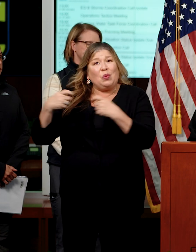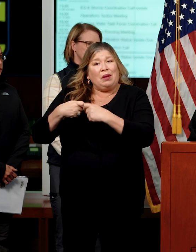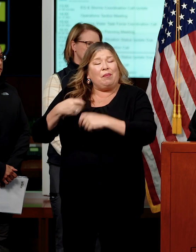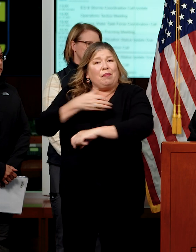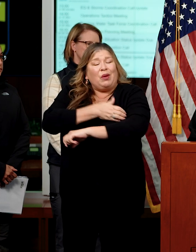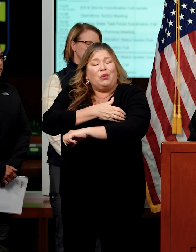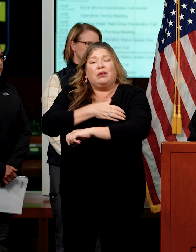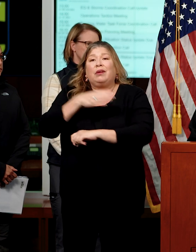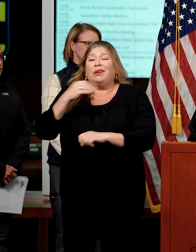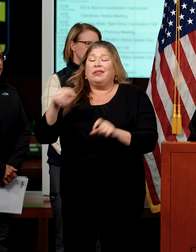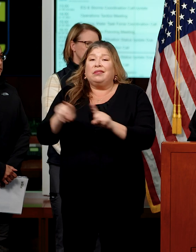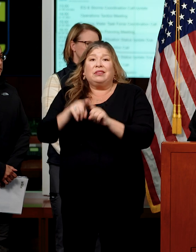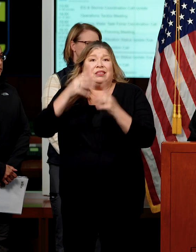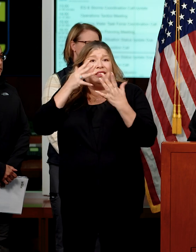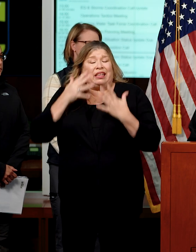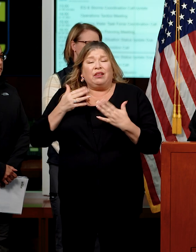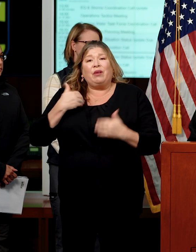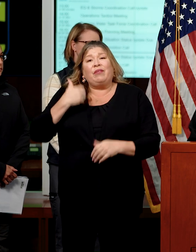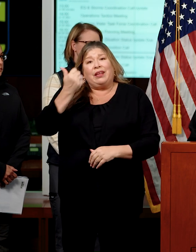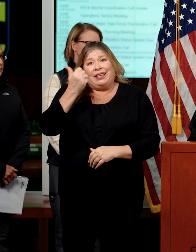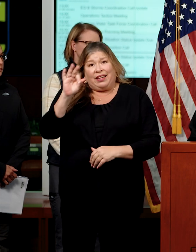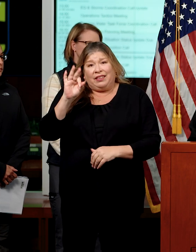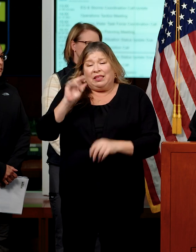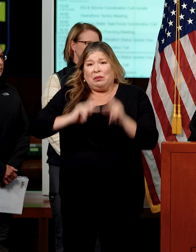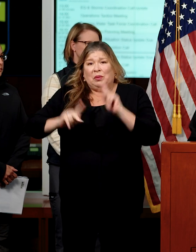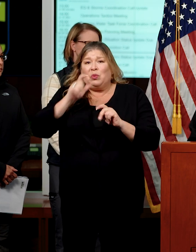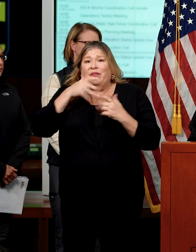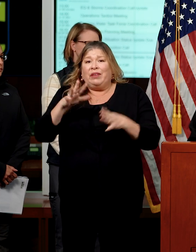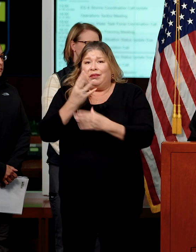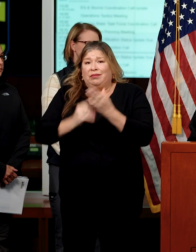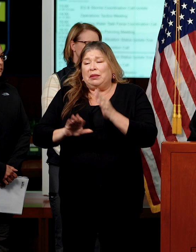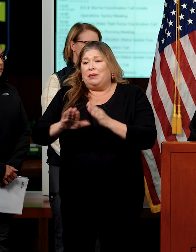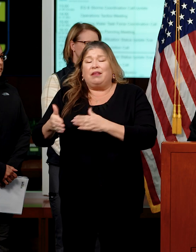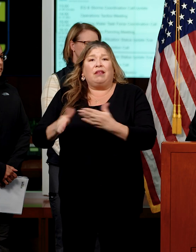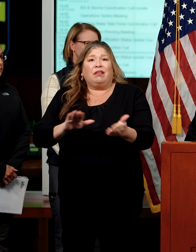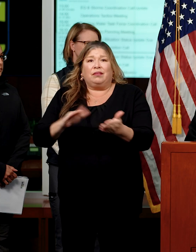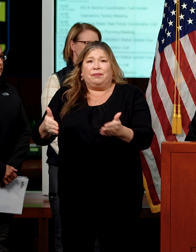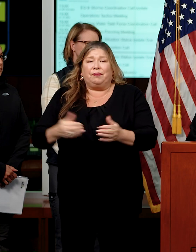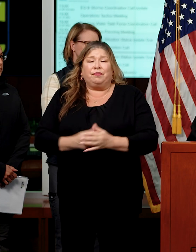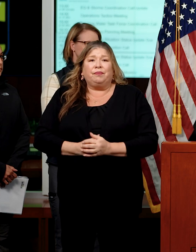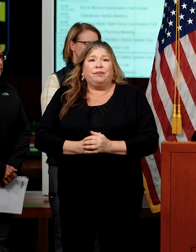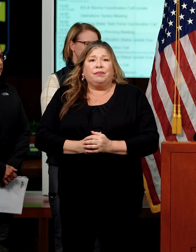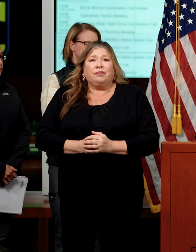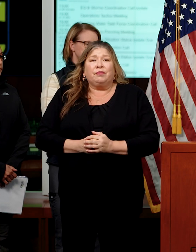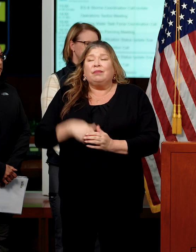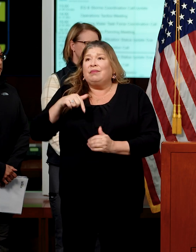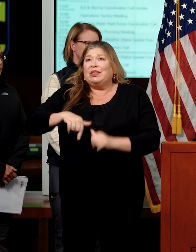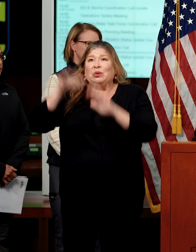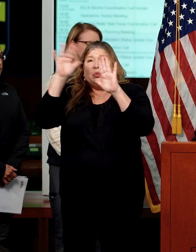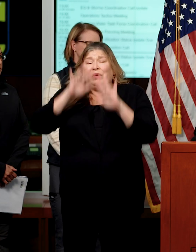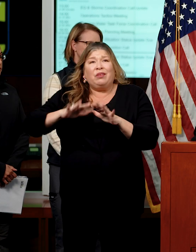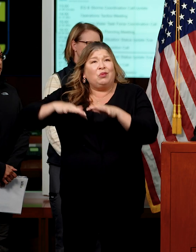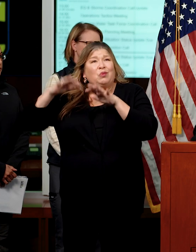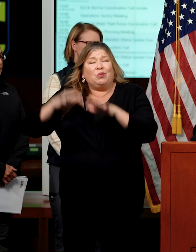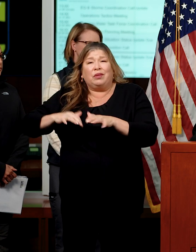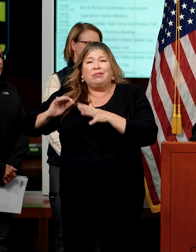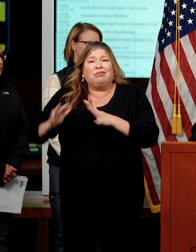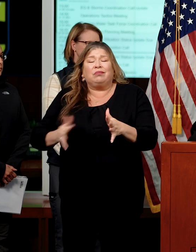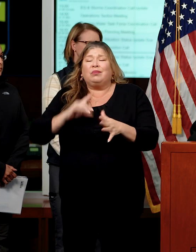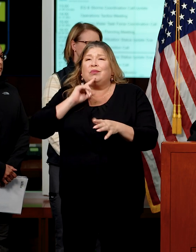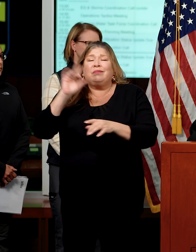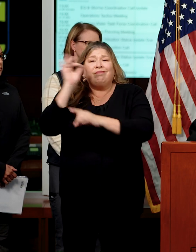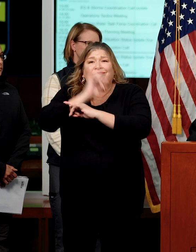and sadly, 19 people have died. These storms are amongst the most deadly natural